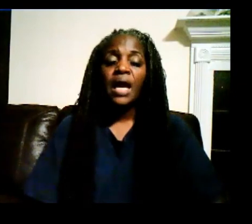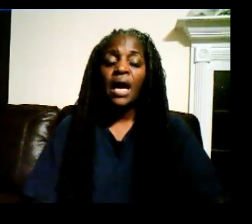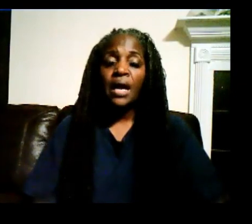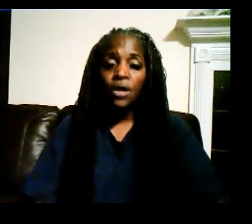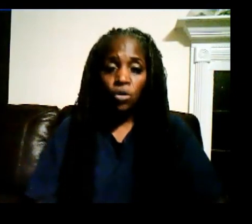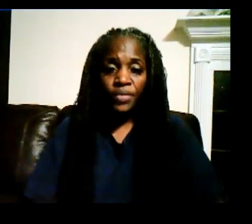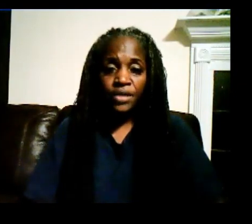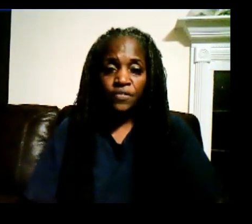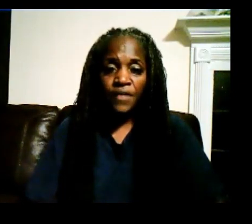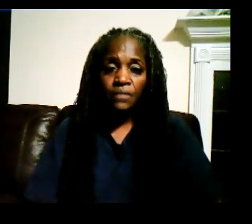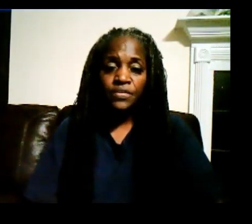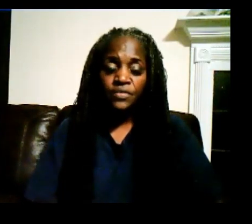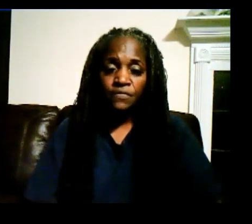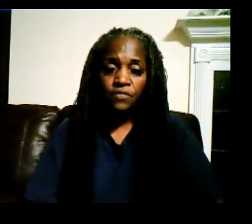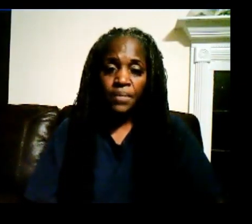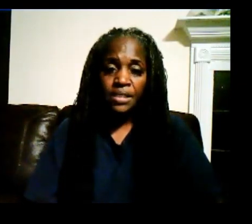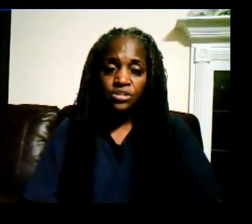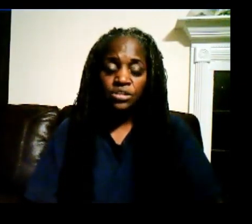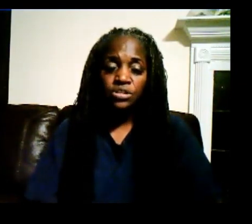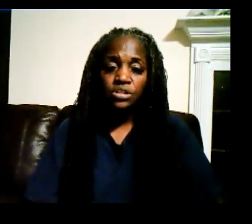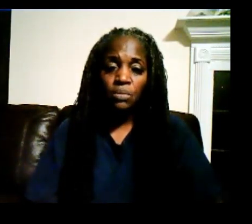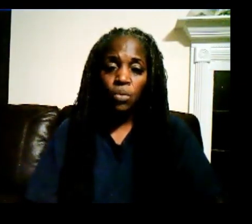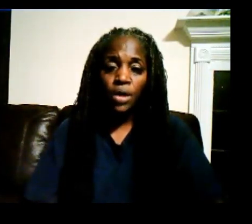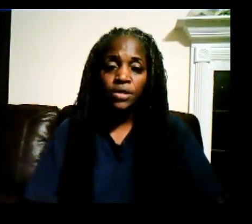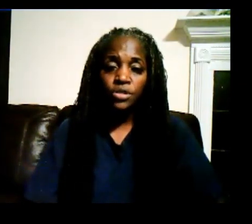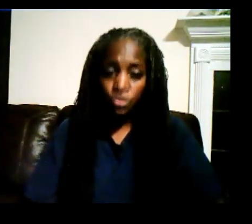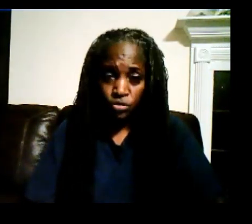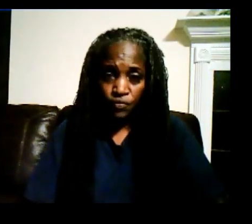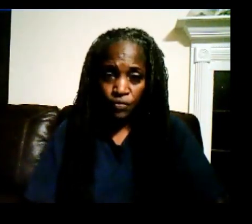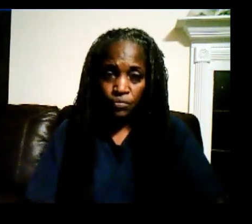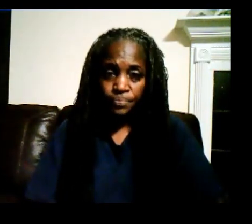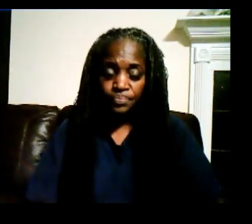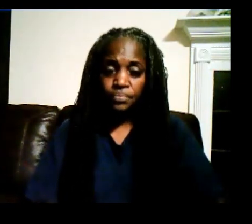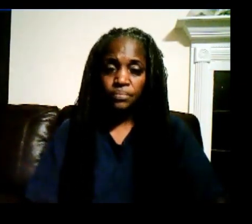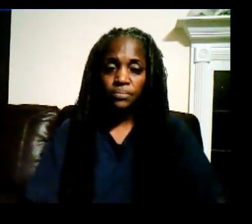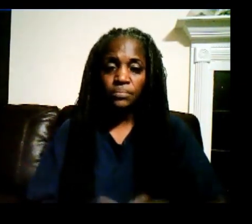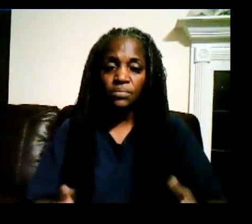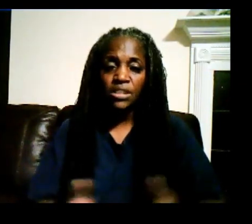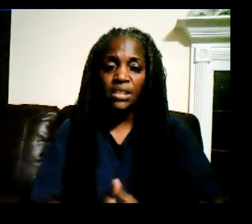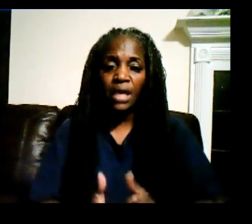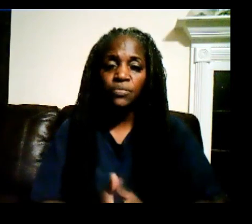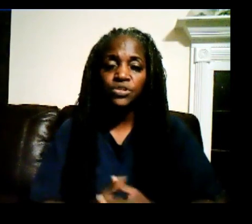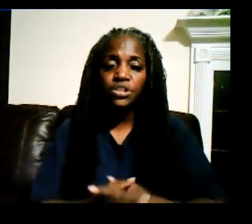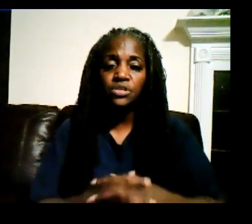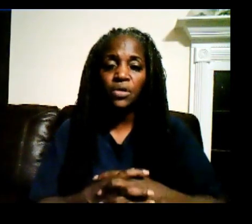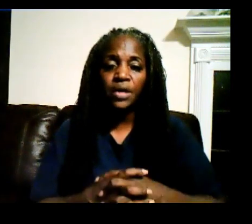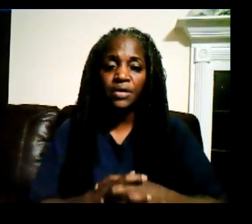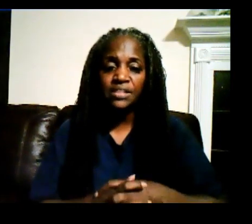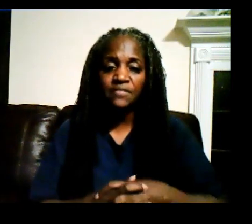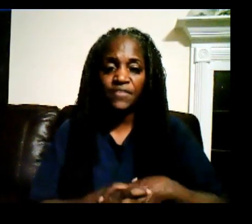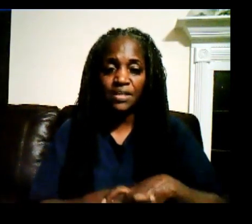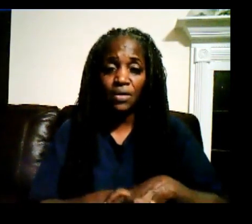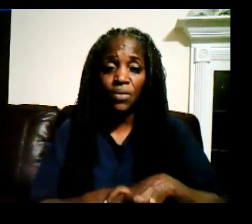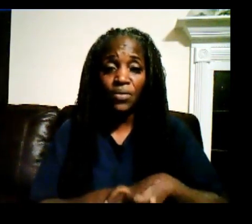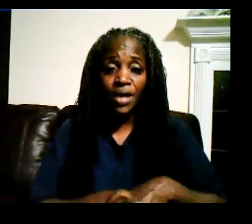I hope that you found this information somewhat useful and I will see you on our next video. Okay.